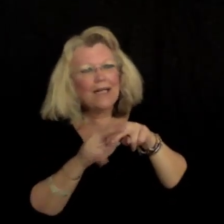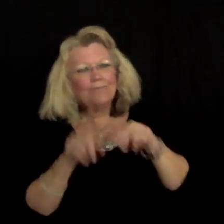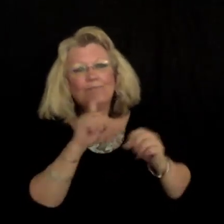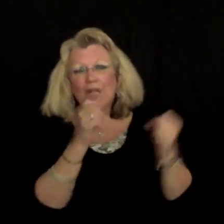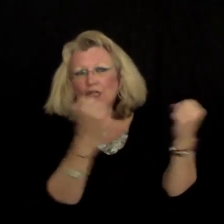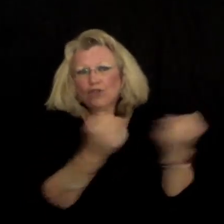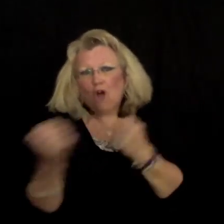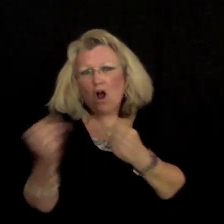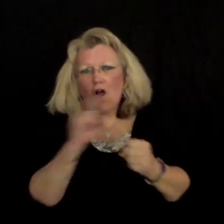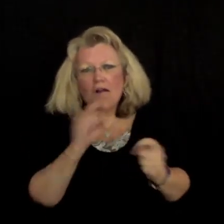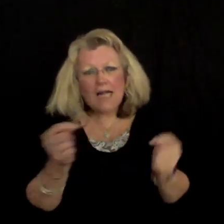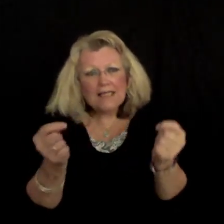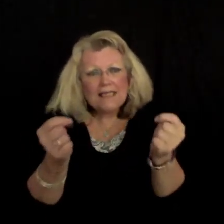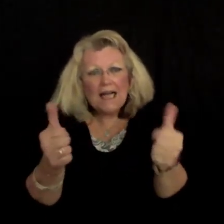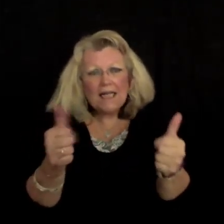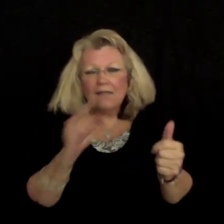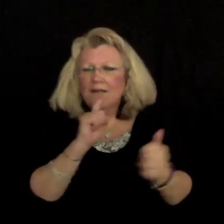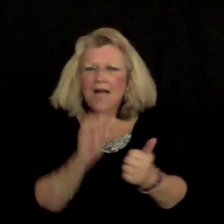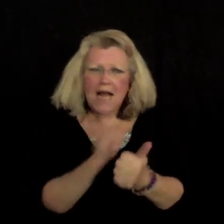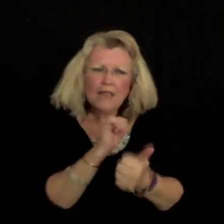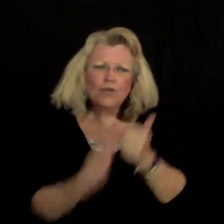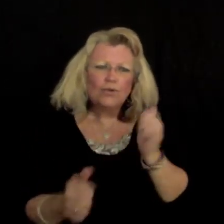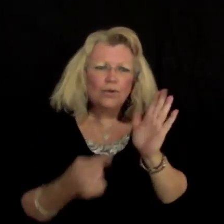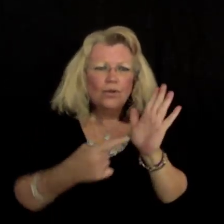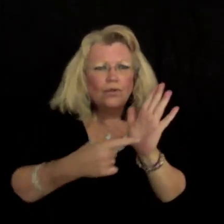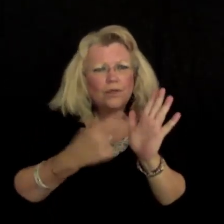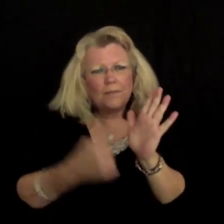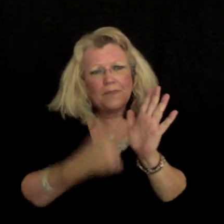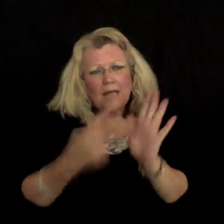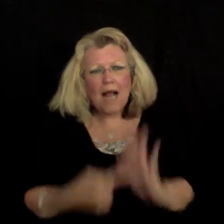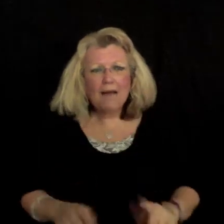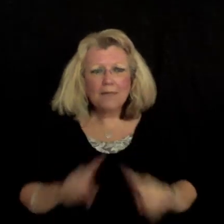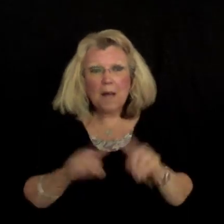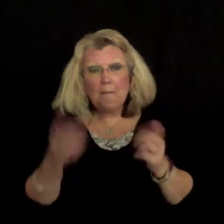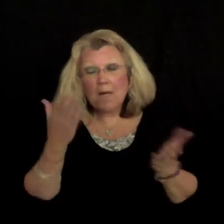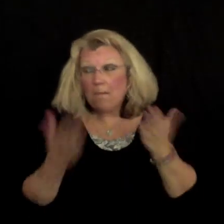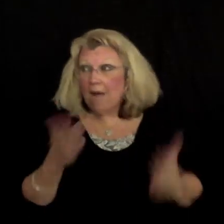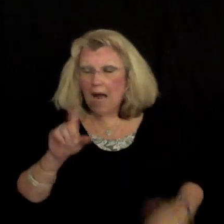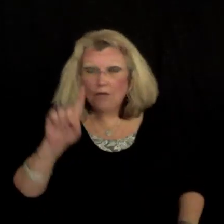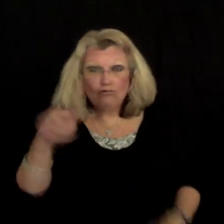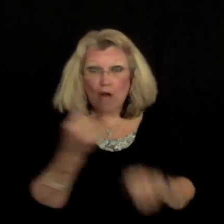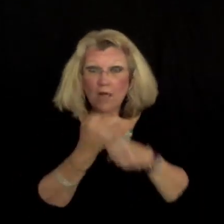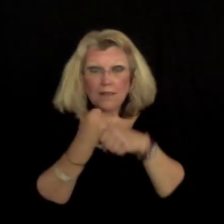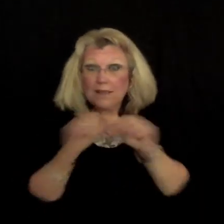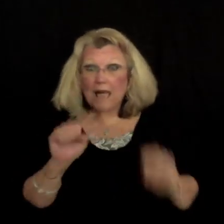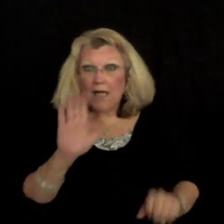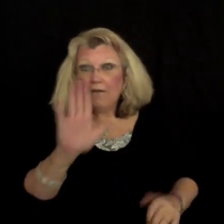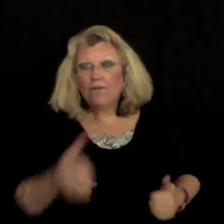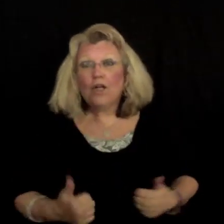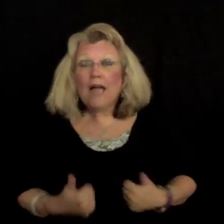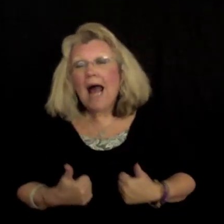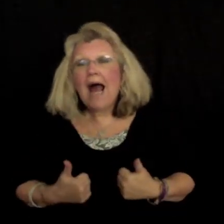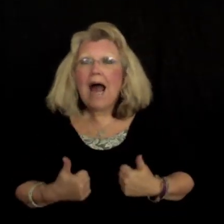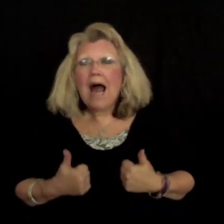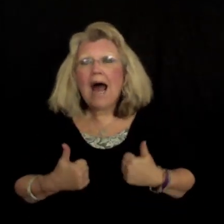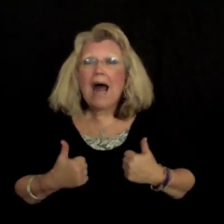It's time and it's sudden, it may be cruel sometimes But if I just leave your life